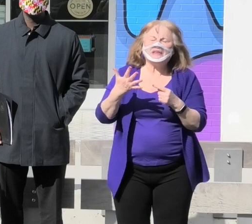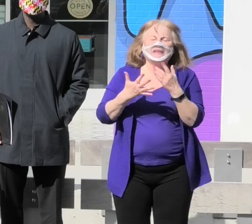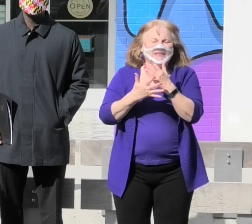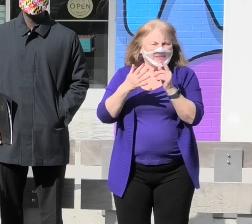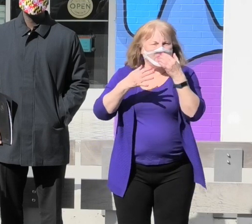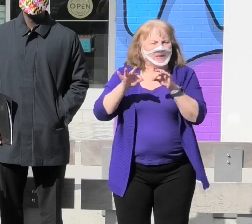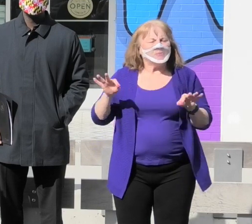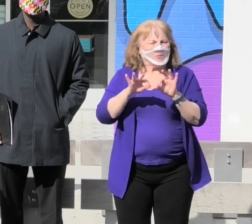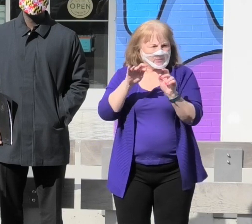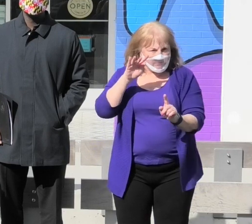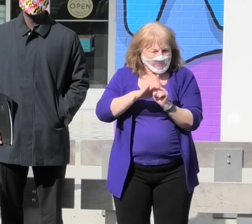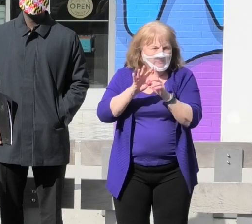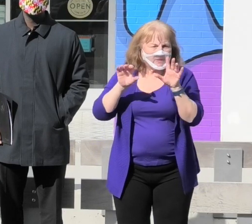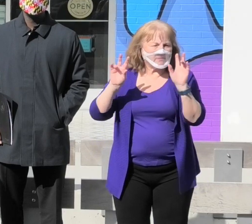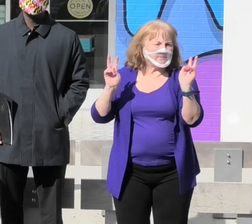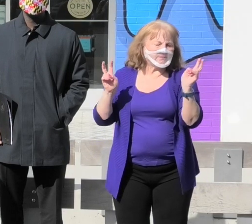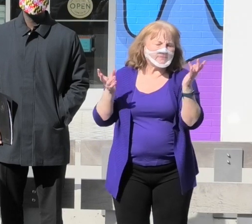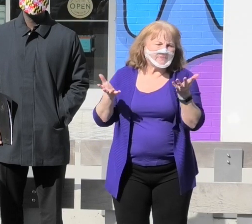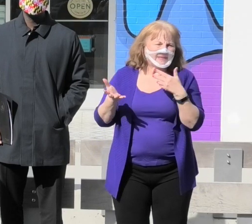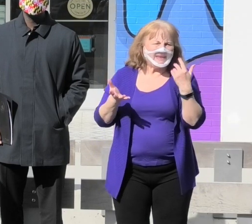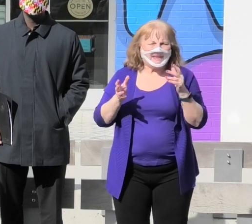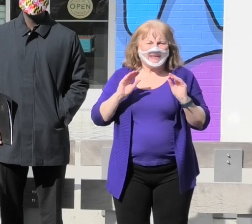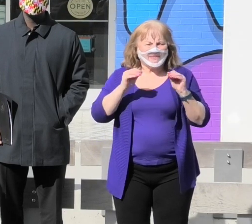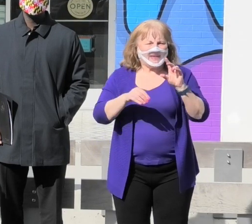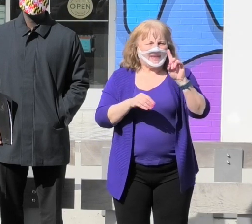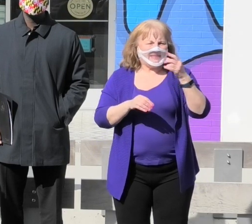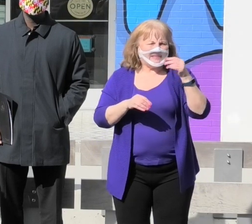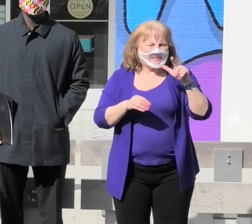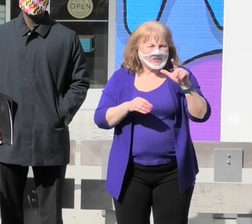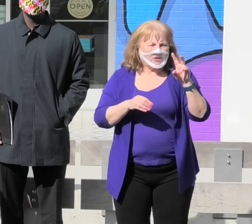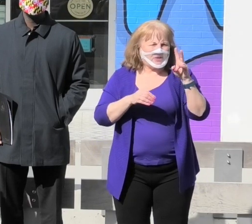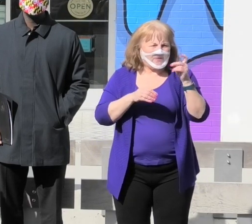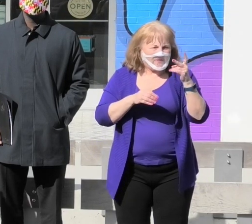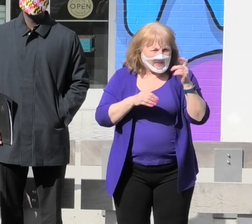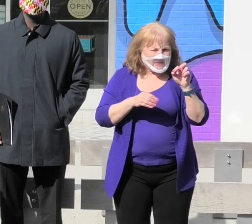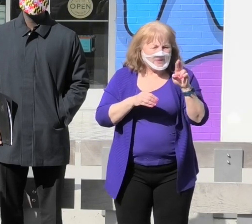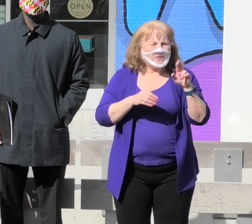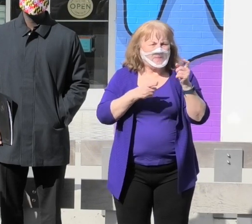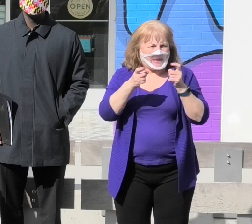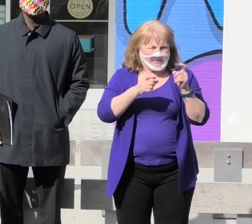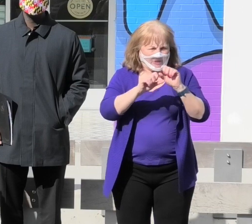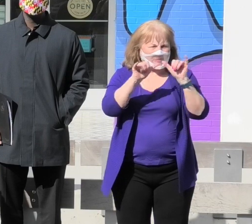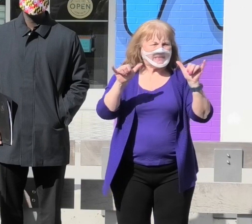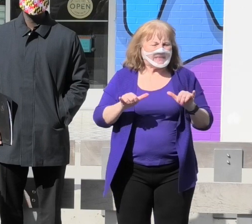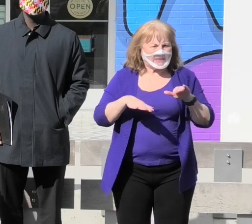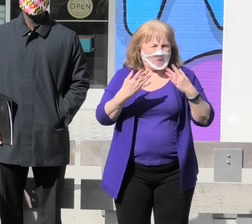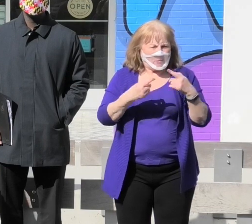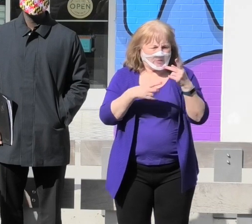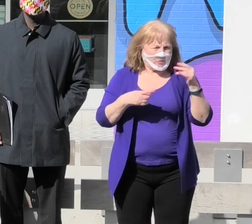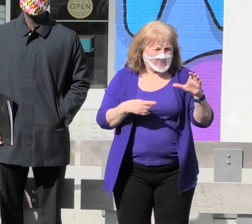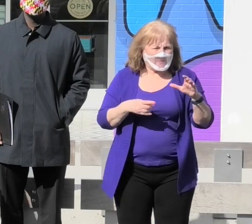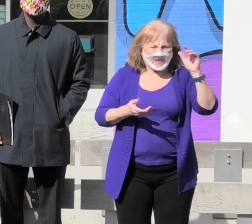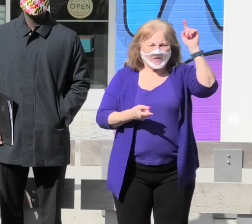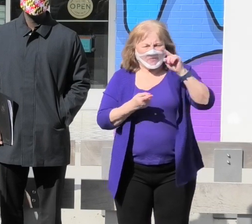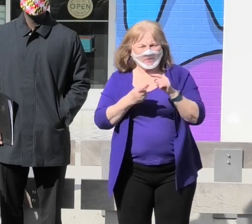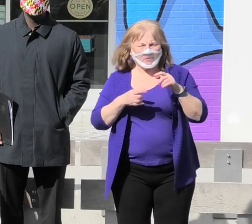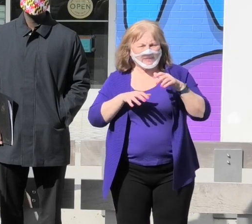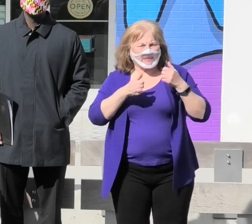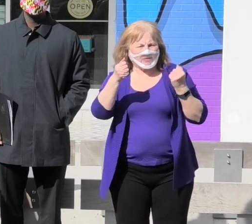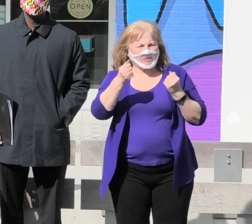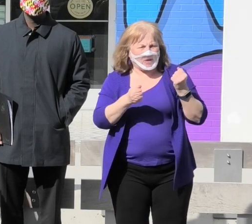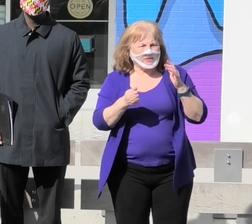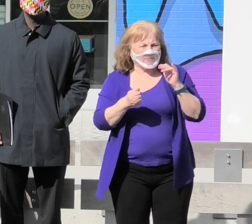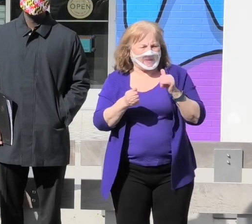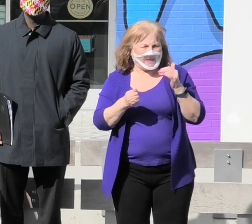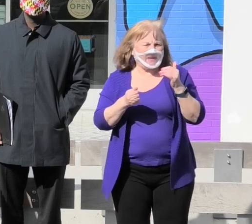salient ones include implementing a digital visitor management system when we open to the public, reducing our fleet by 15 percent to